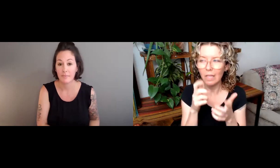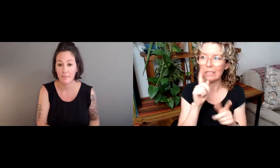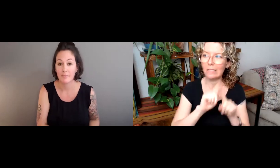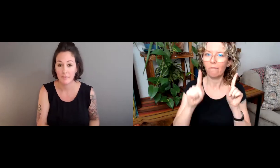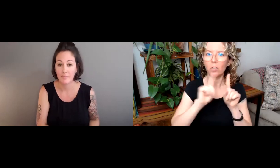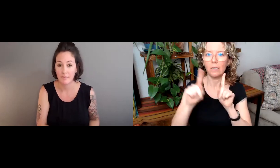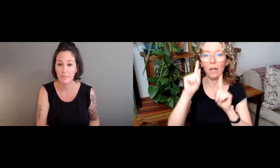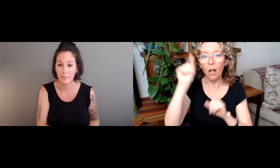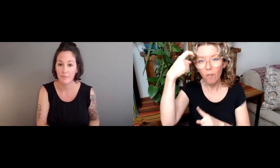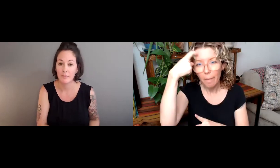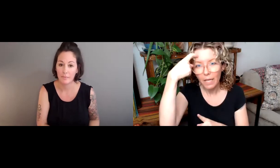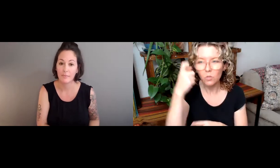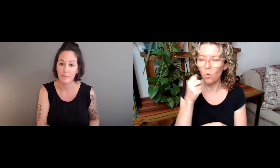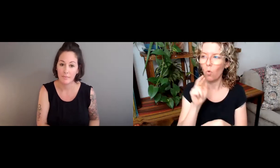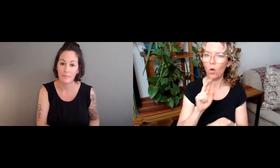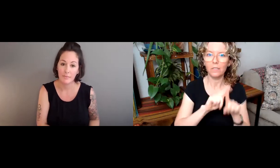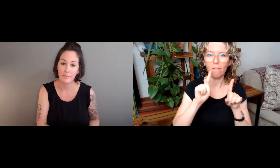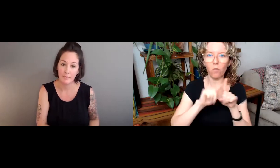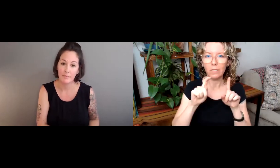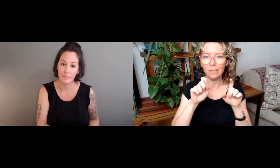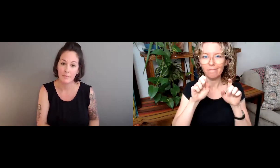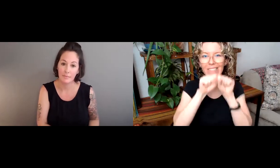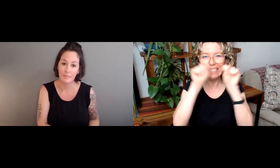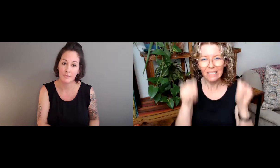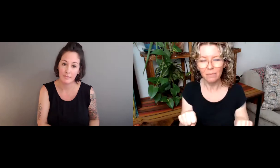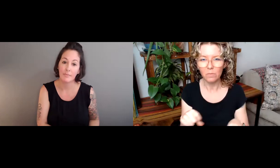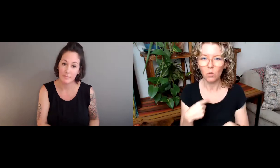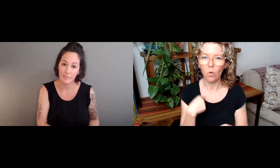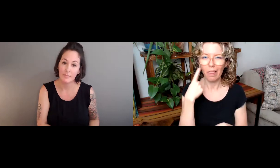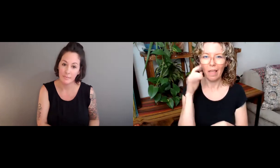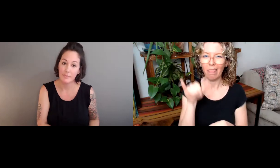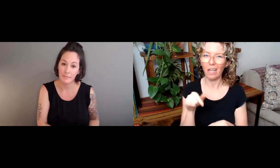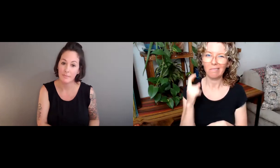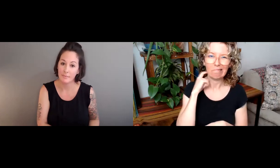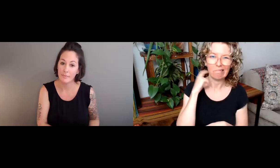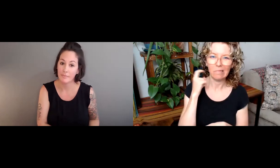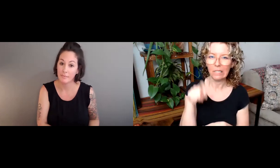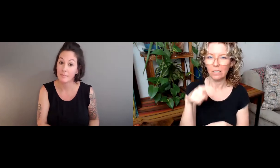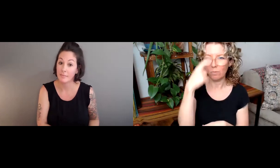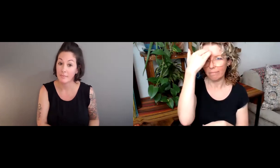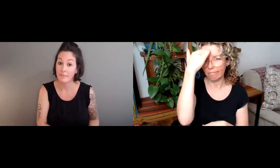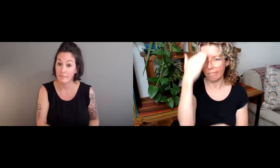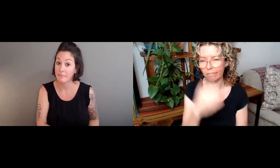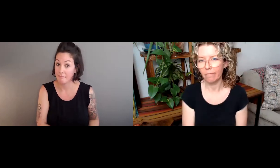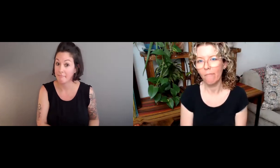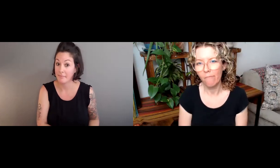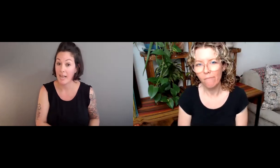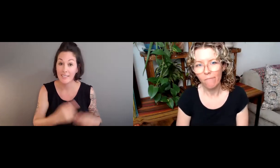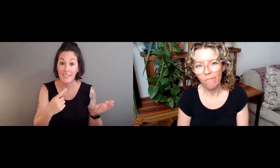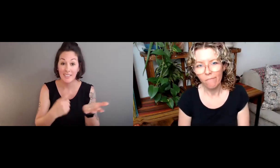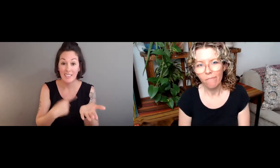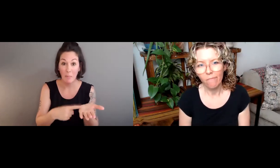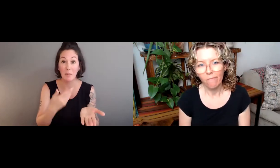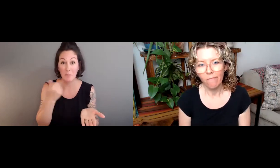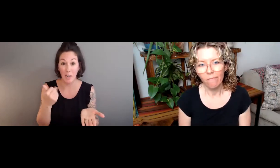well as dynamics with different governments or different systems. And I think that that definitely